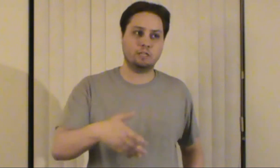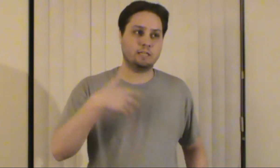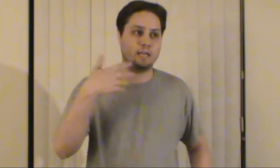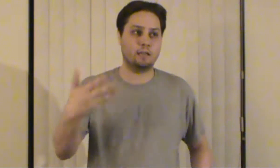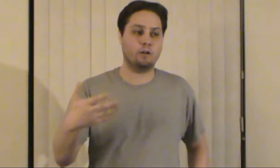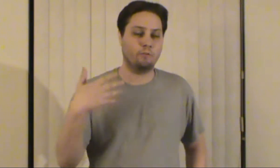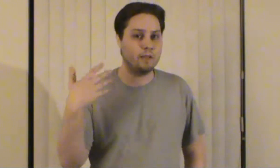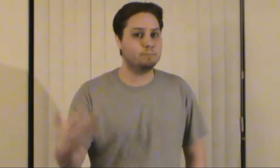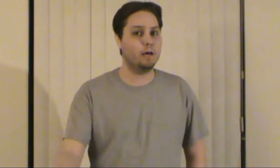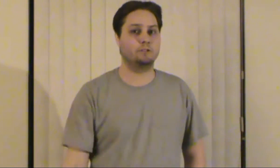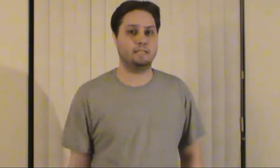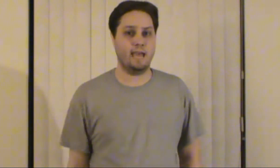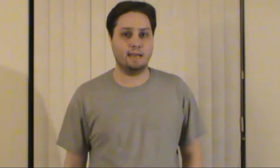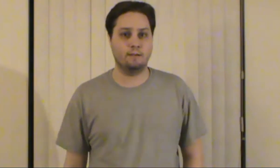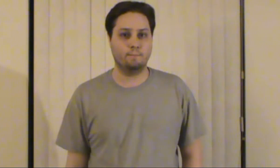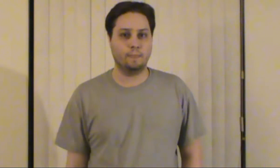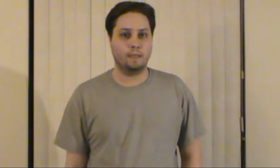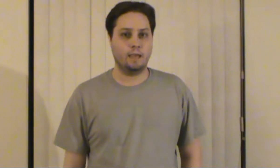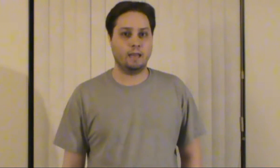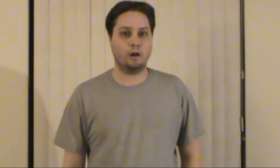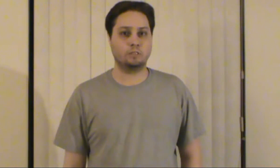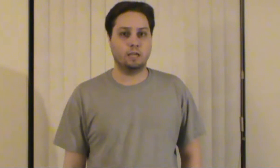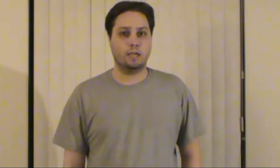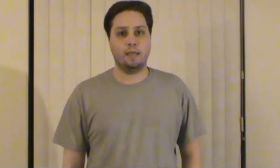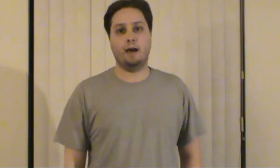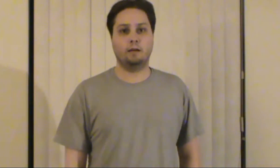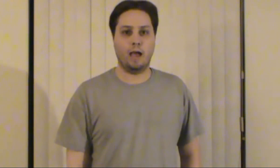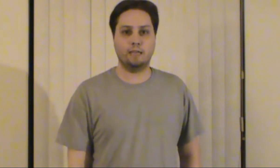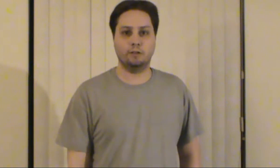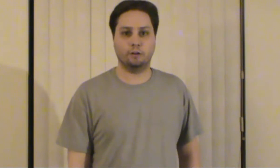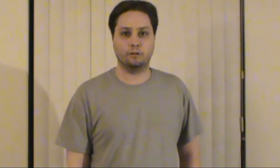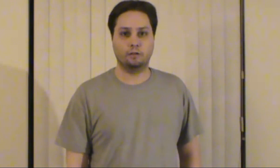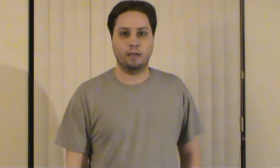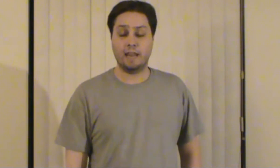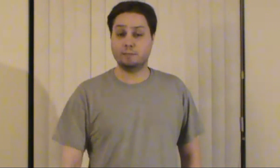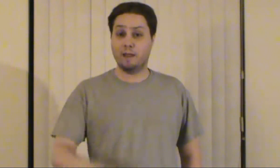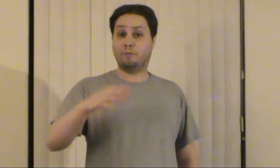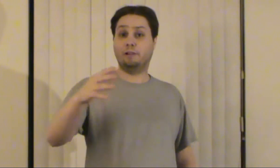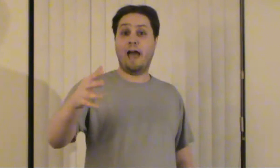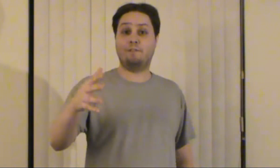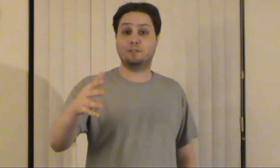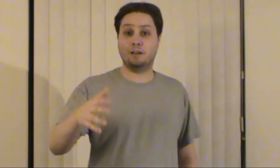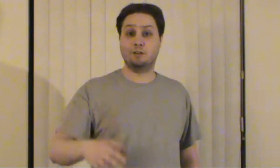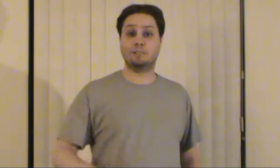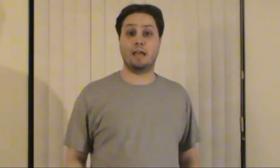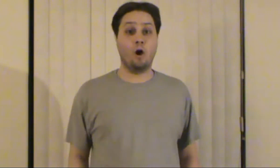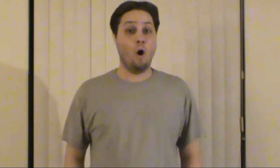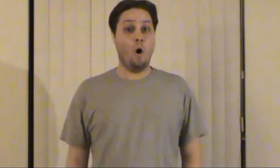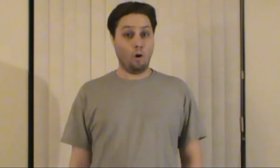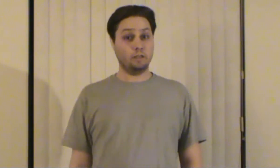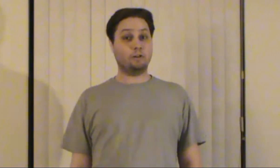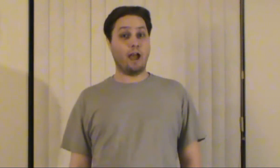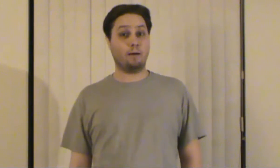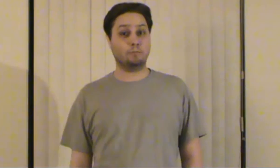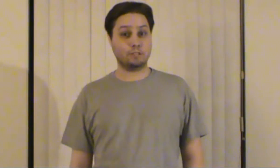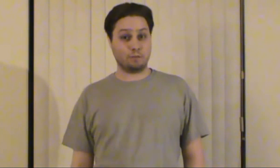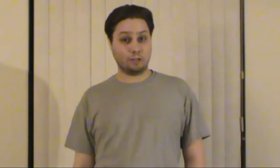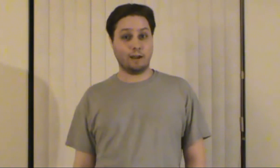mentions that his mother's dead and he goes yeah i killed her it's meant for laughs and you're just like holy crap she's with a